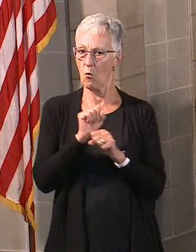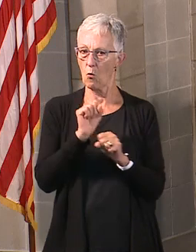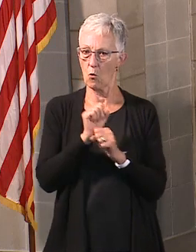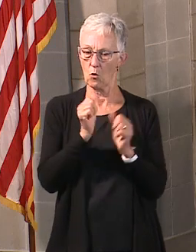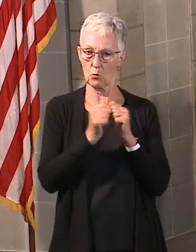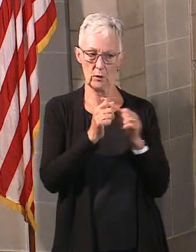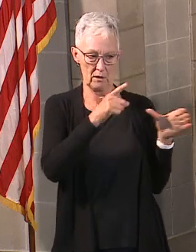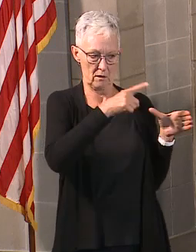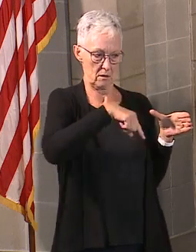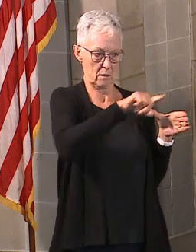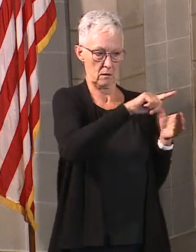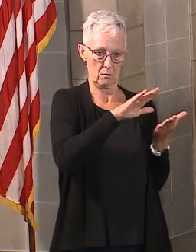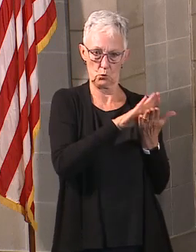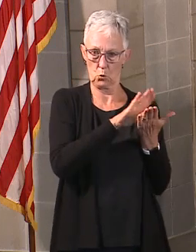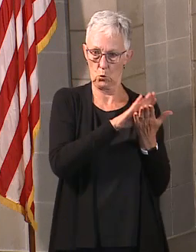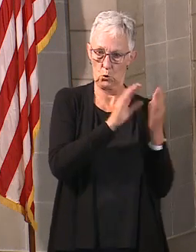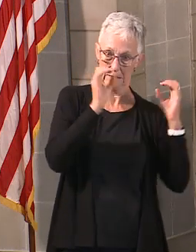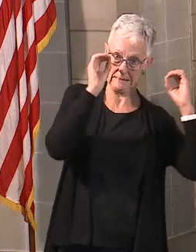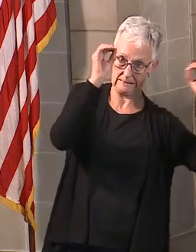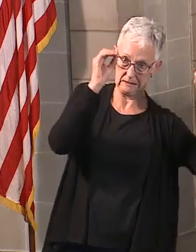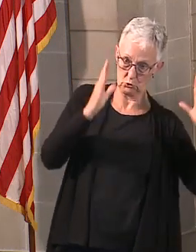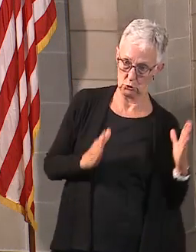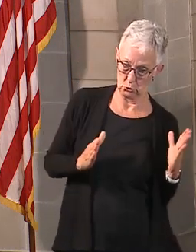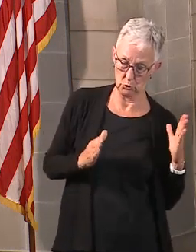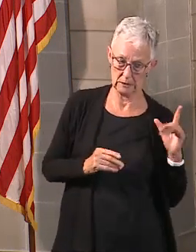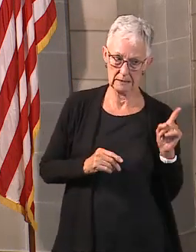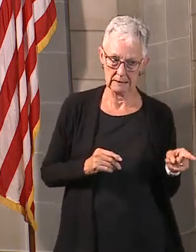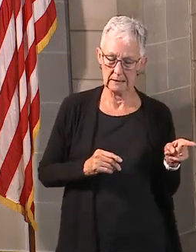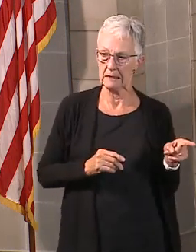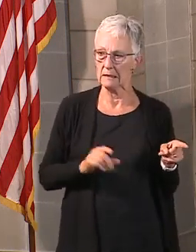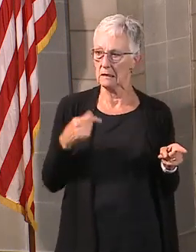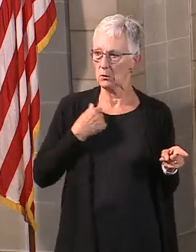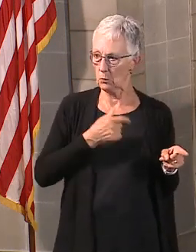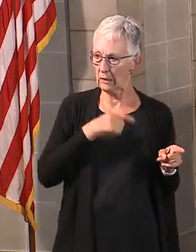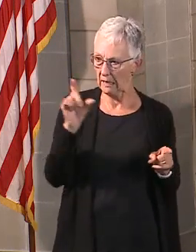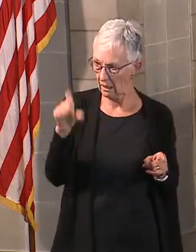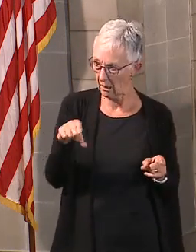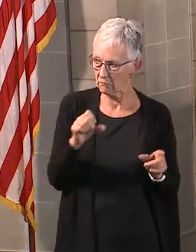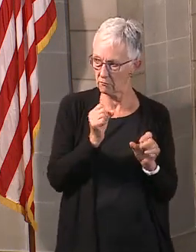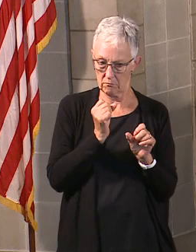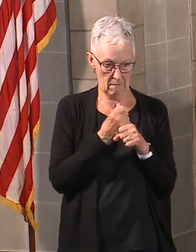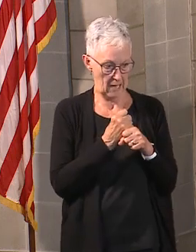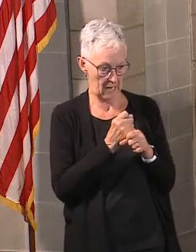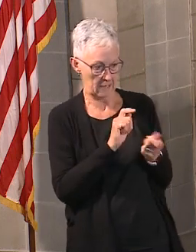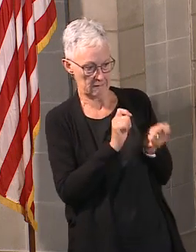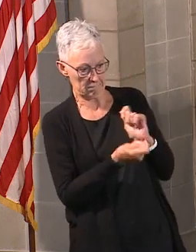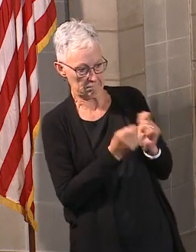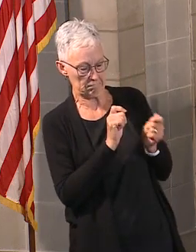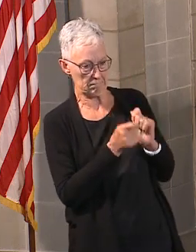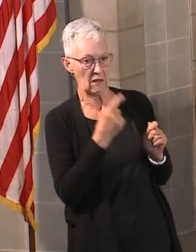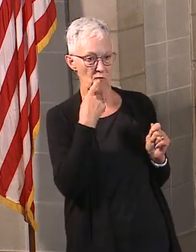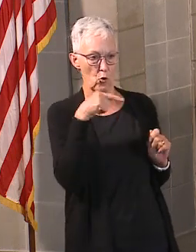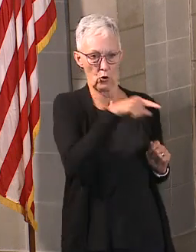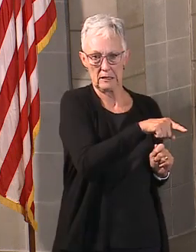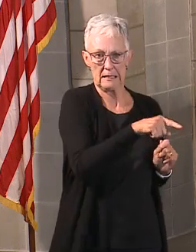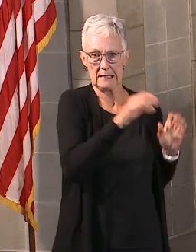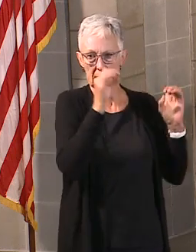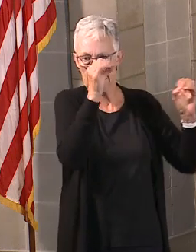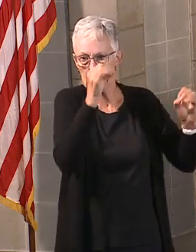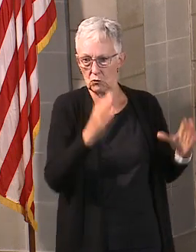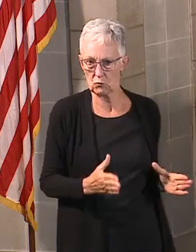understanding that just like everybody else, we're going have to make accommodations in the workforce for teachers just like we do for other